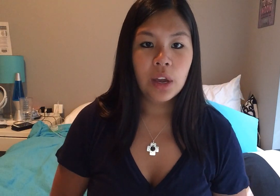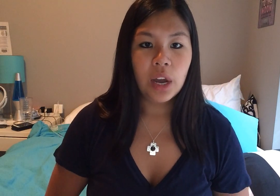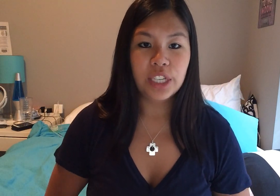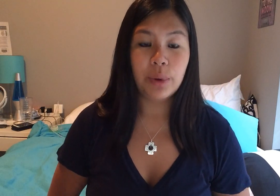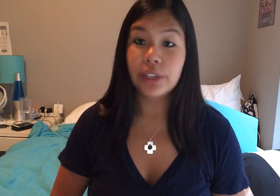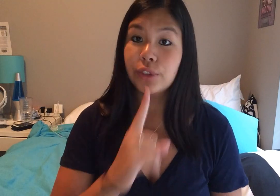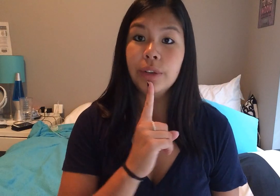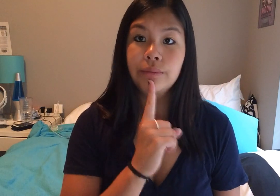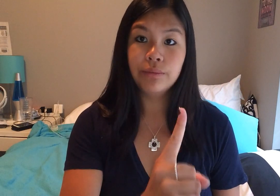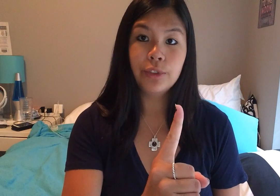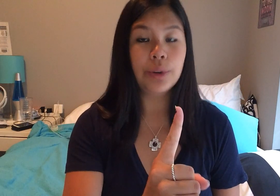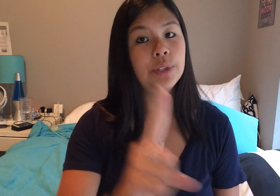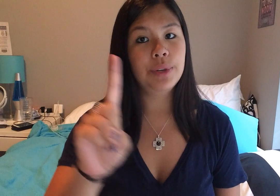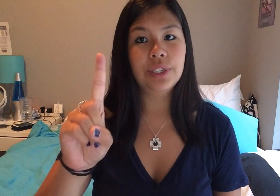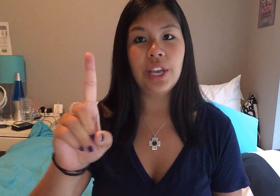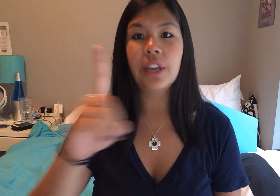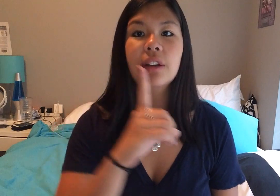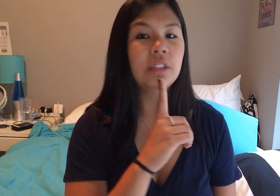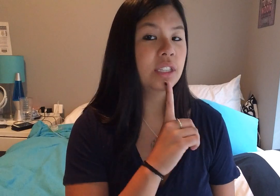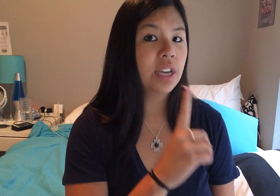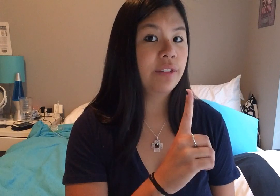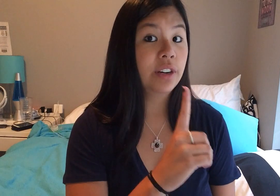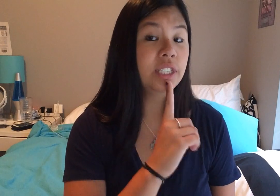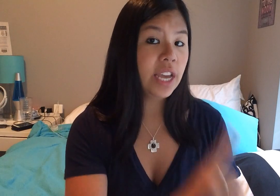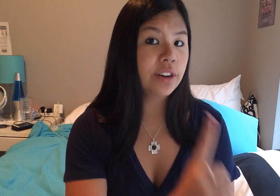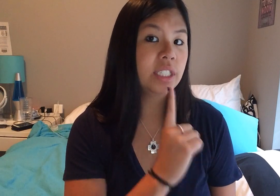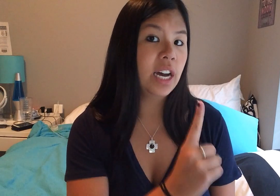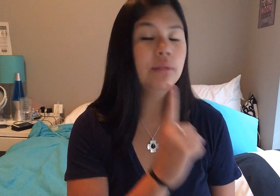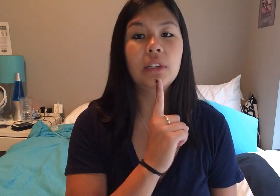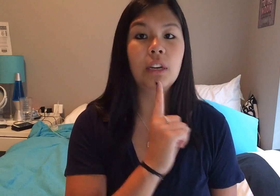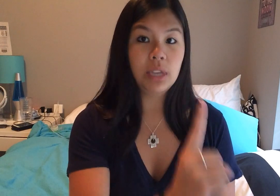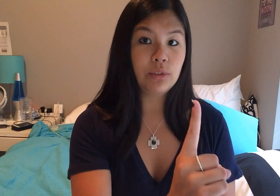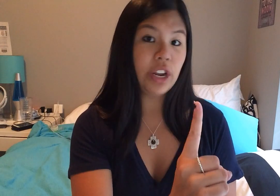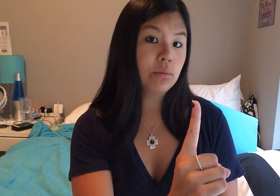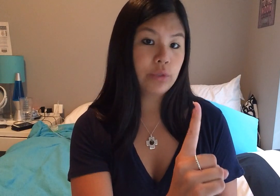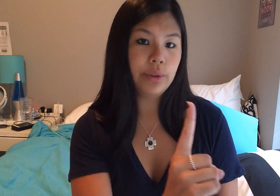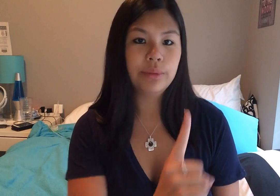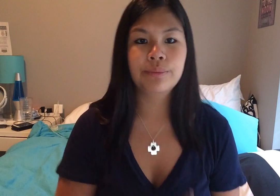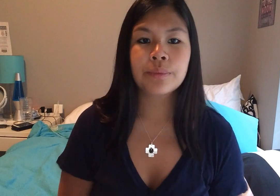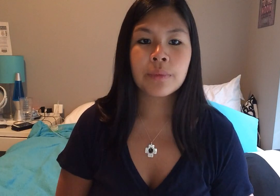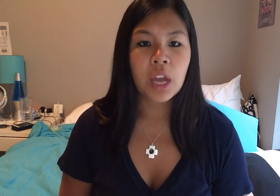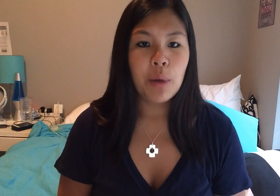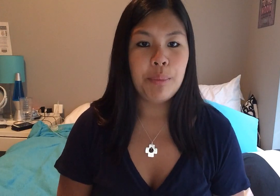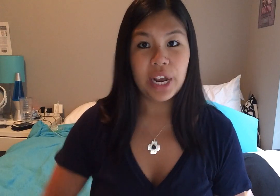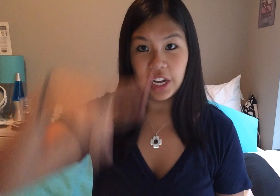I swear it's true, true is where you just take, like, the sign for to say or to tell, and it comes out straight, truth, because